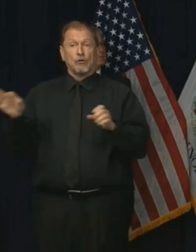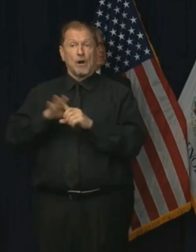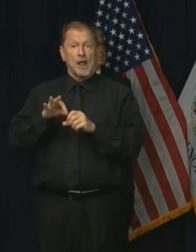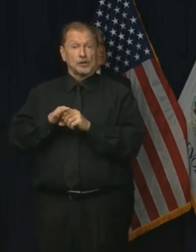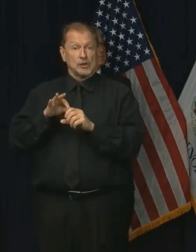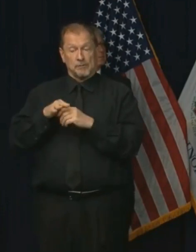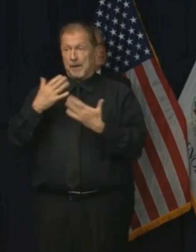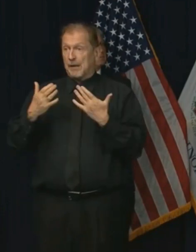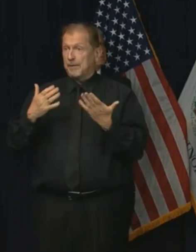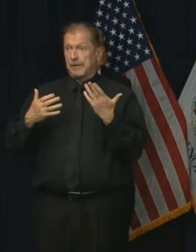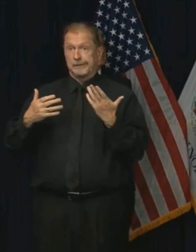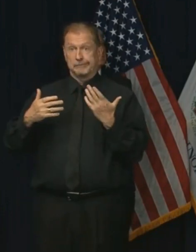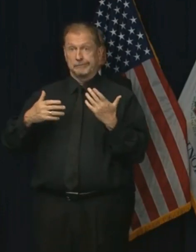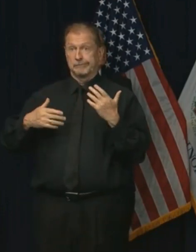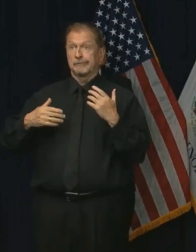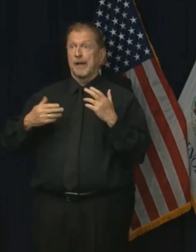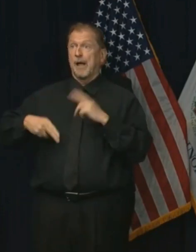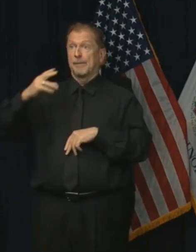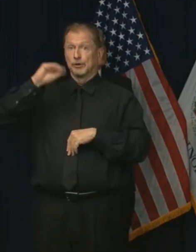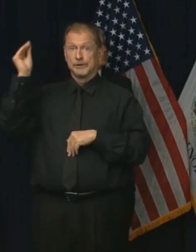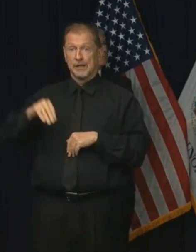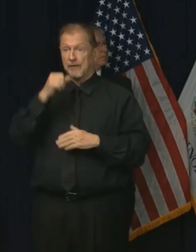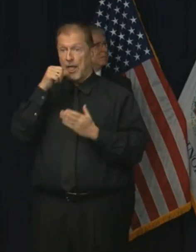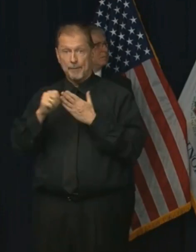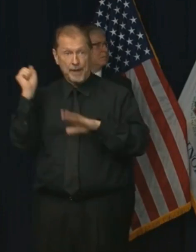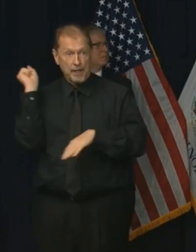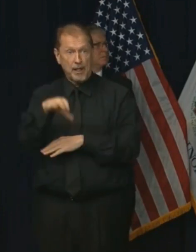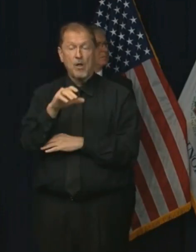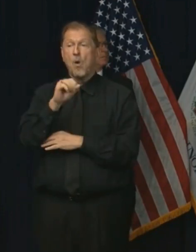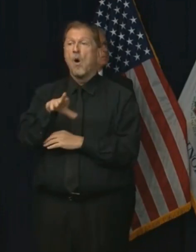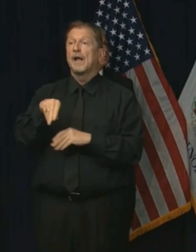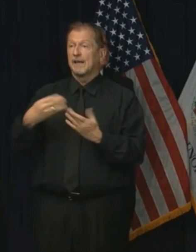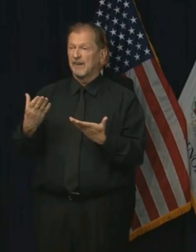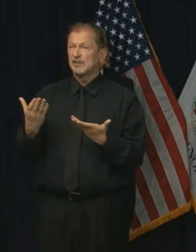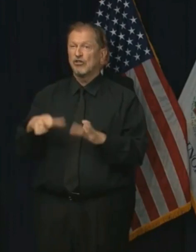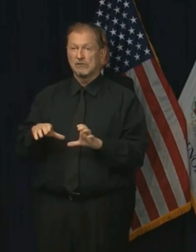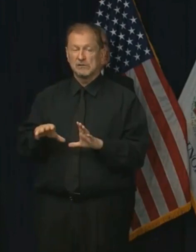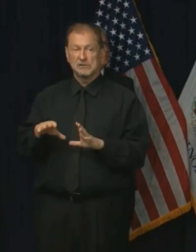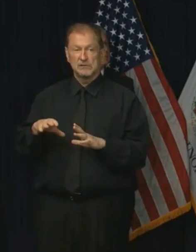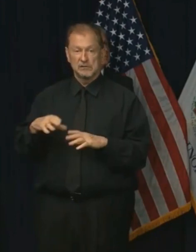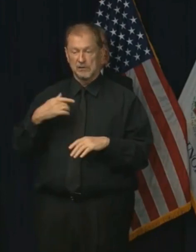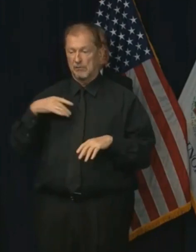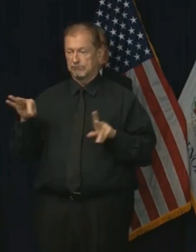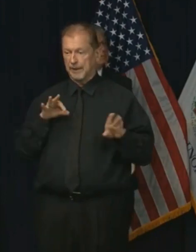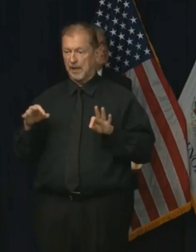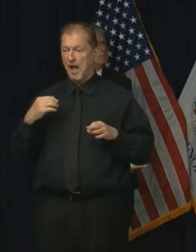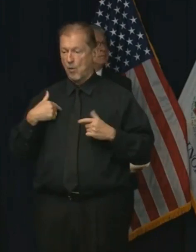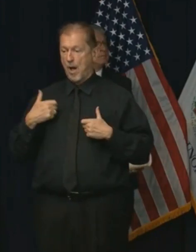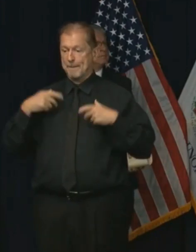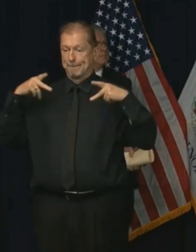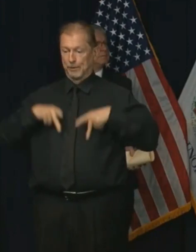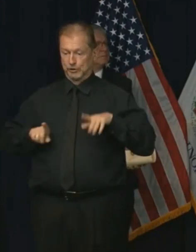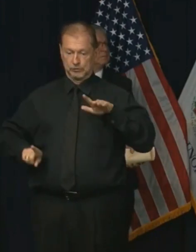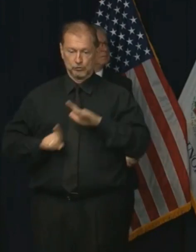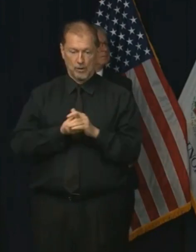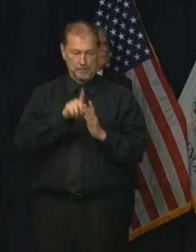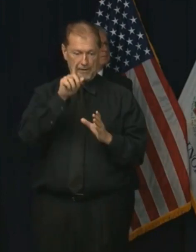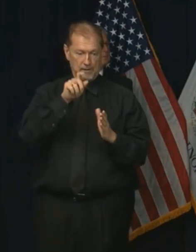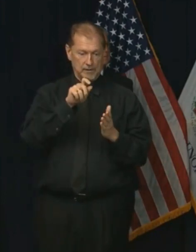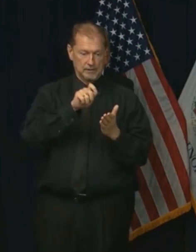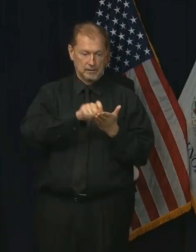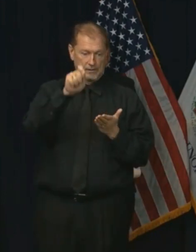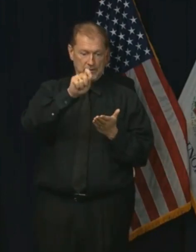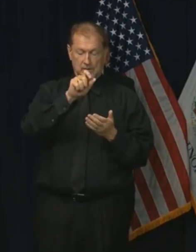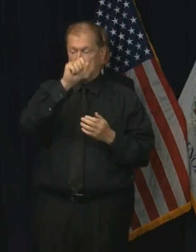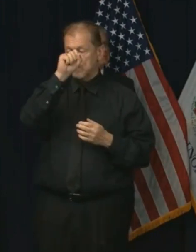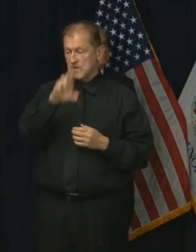all mail-in ballots or at least giving people the opportunity to do that. And so, we're going to look at that. But that is something that the legislature